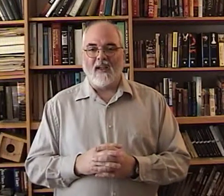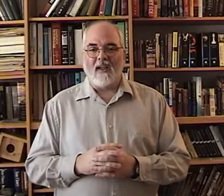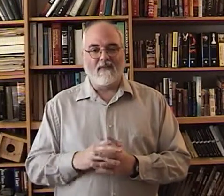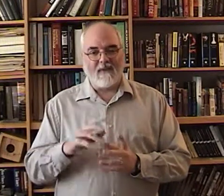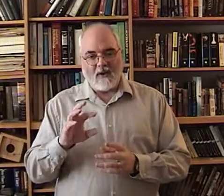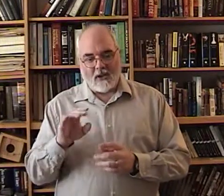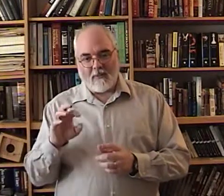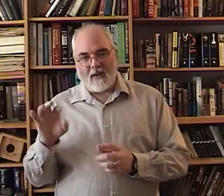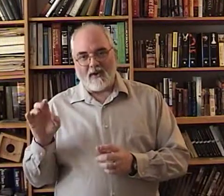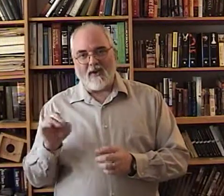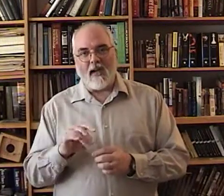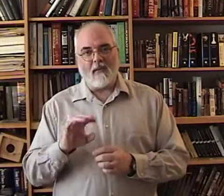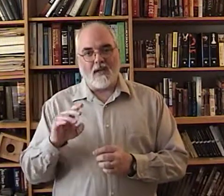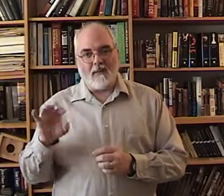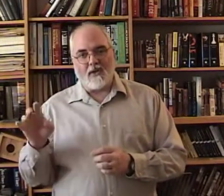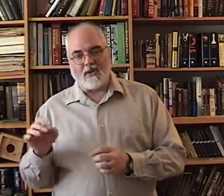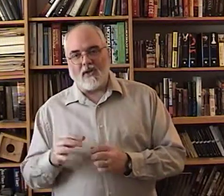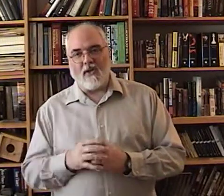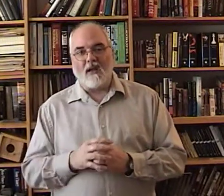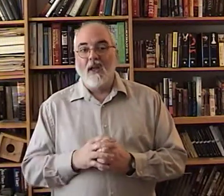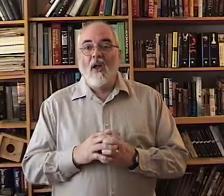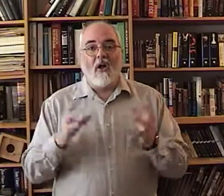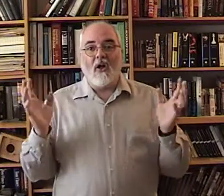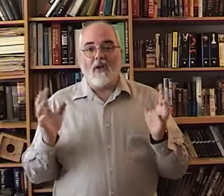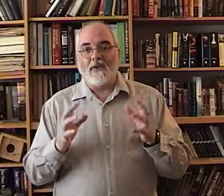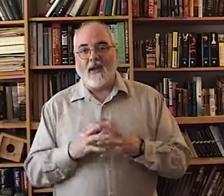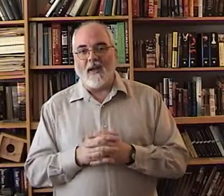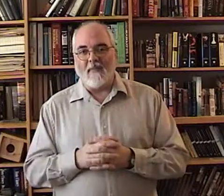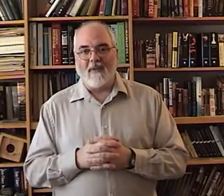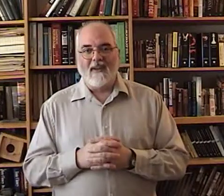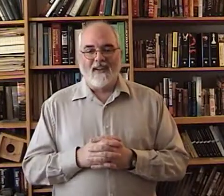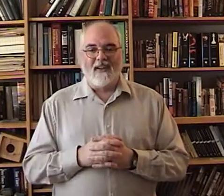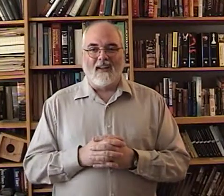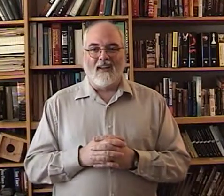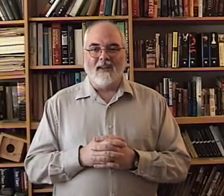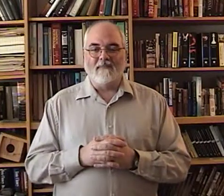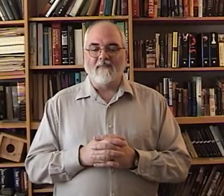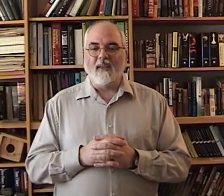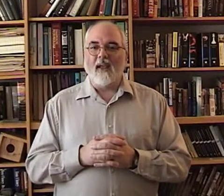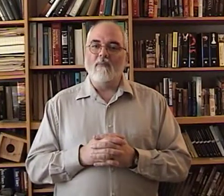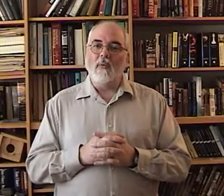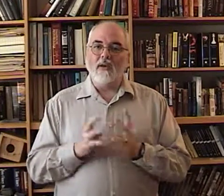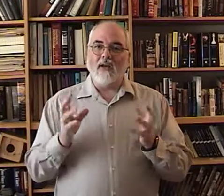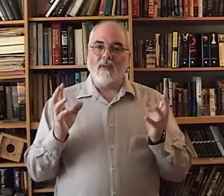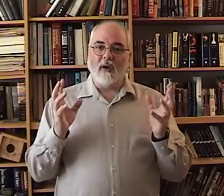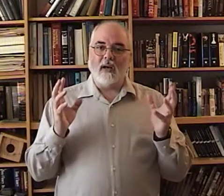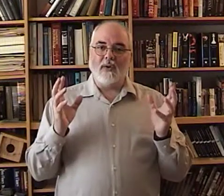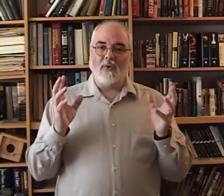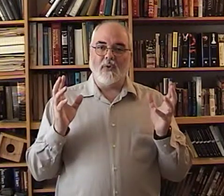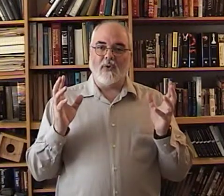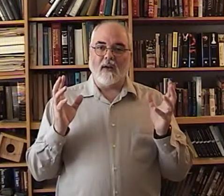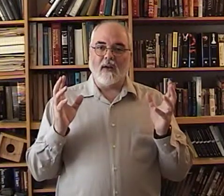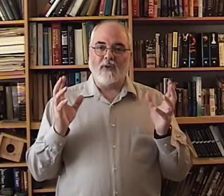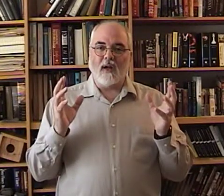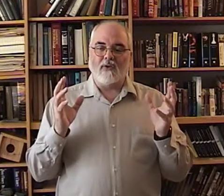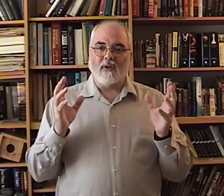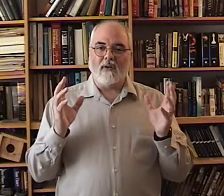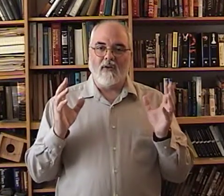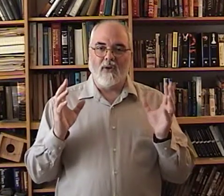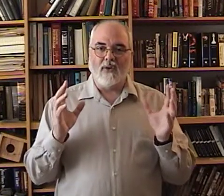fingerspell your name and the name of your song all the time um and when you get ready to do your introduction those